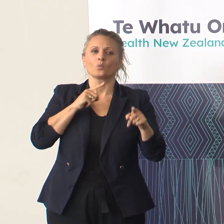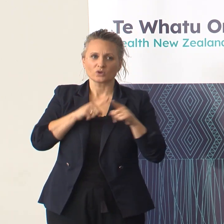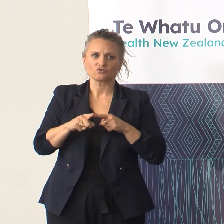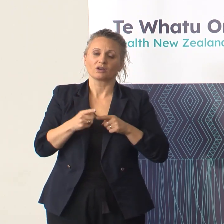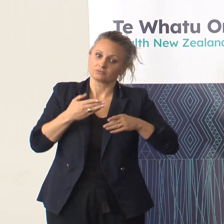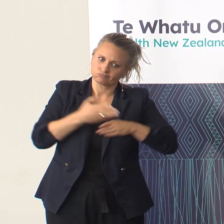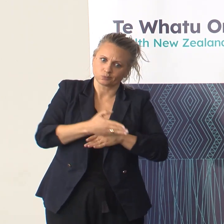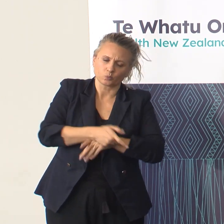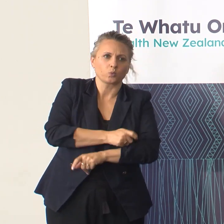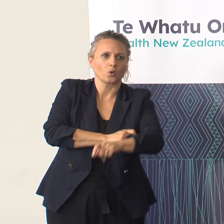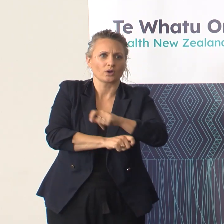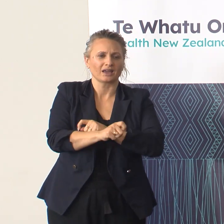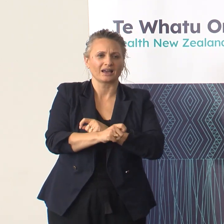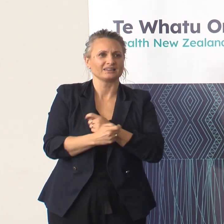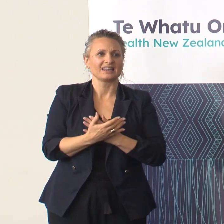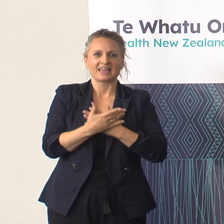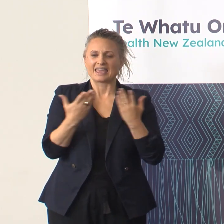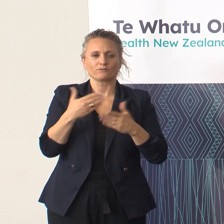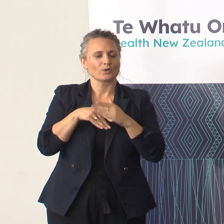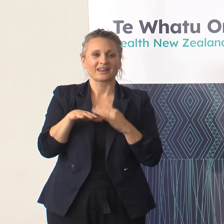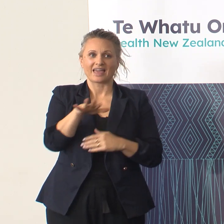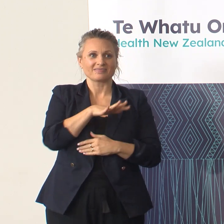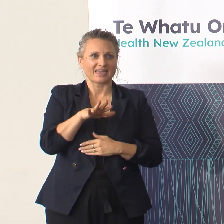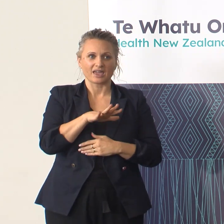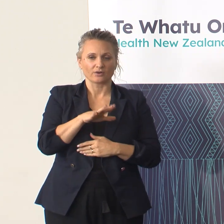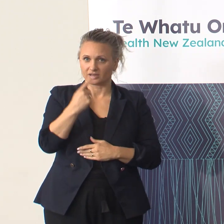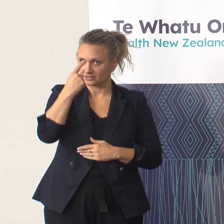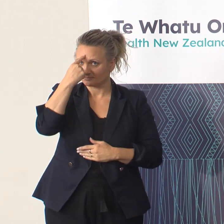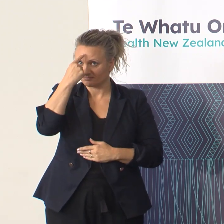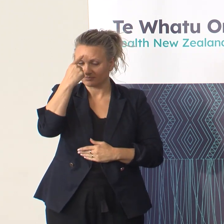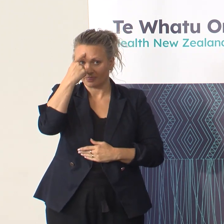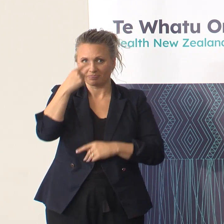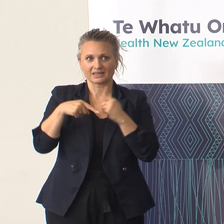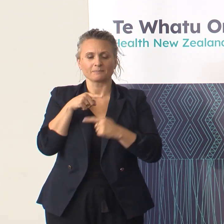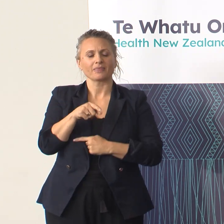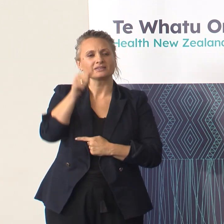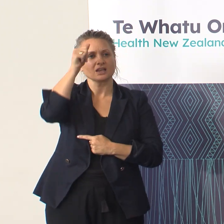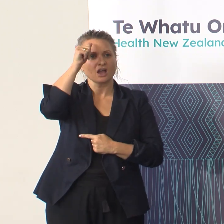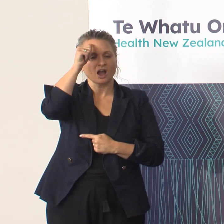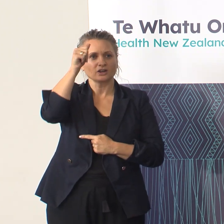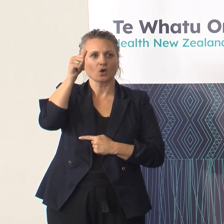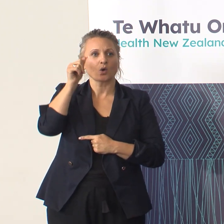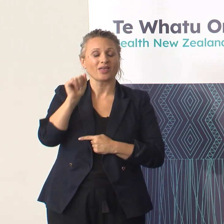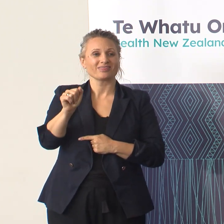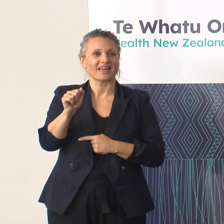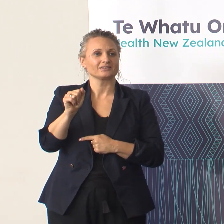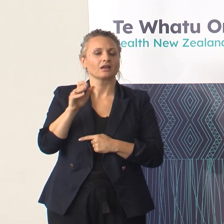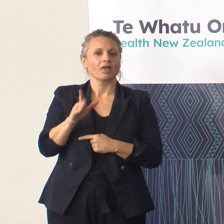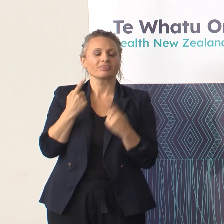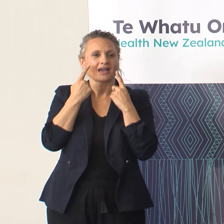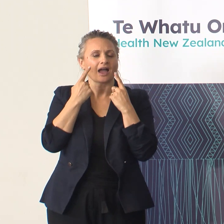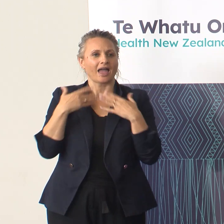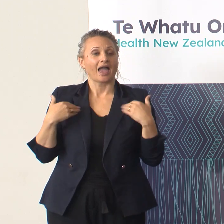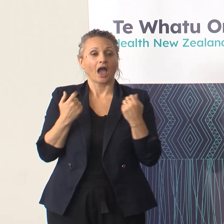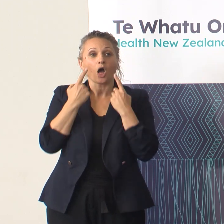very much in the Te Te Whatuora districts as something that we need to get on with. I know that the work of the planned care task force will